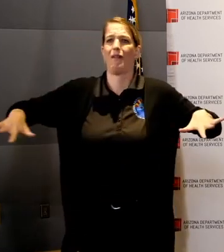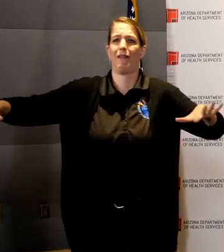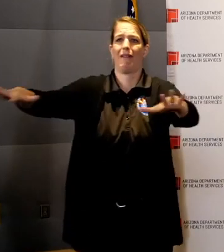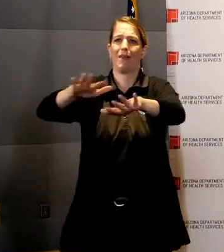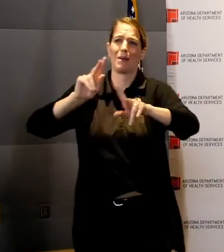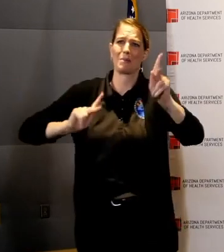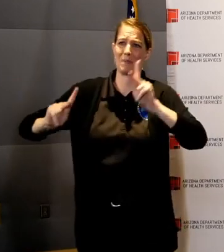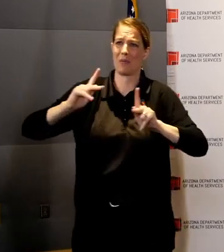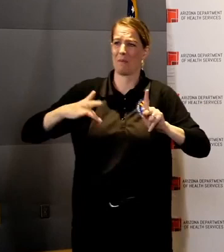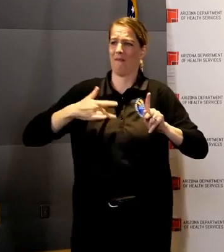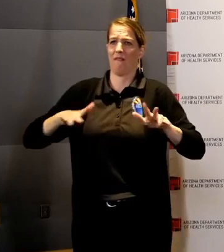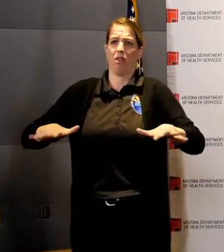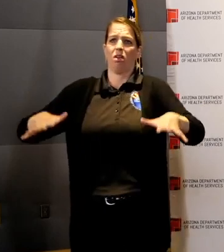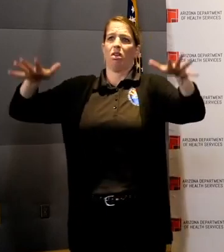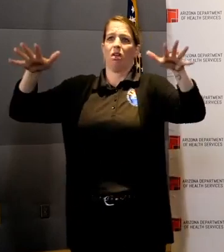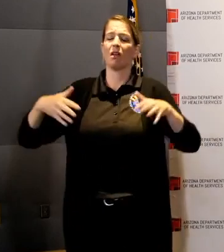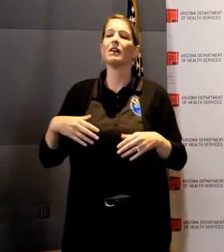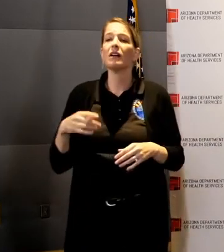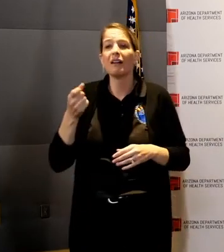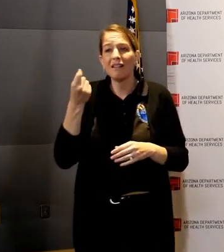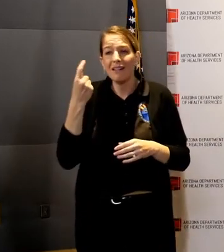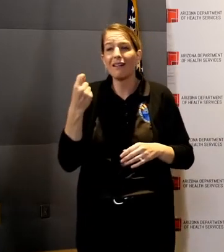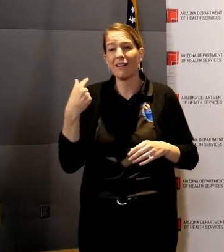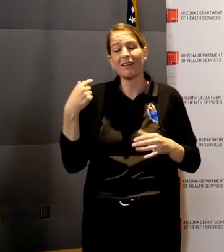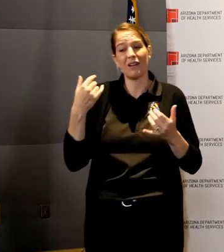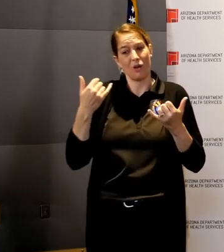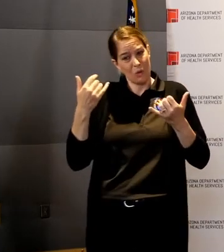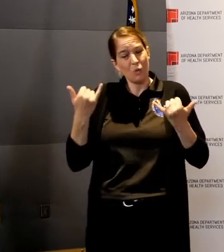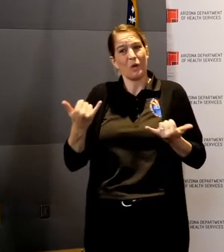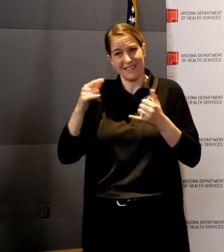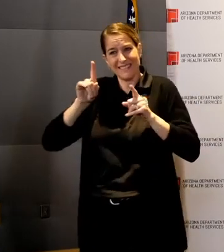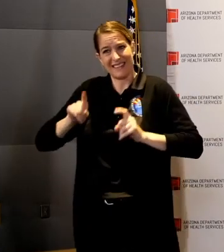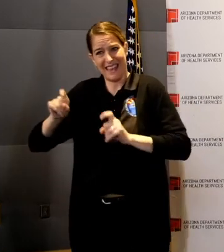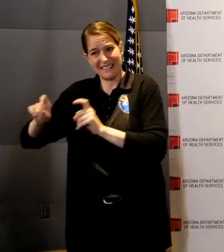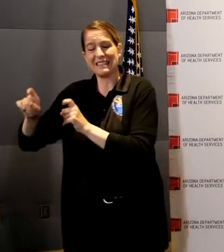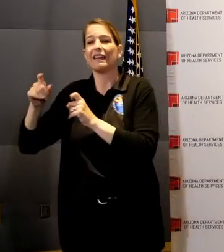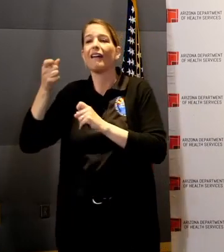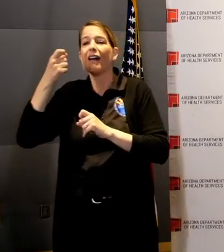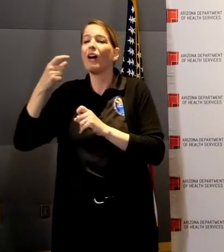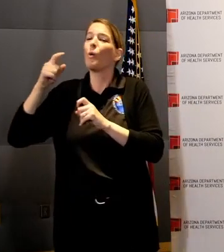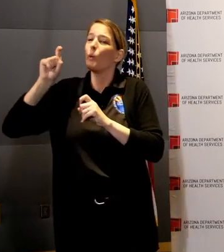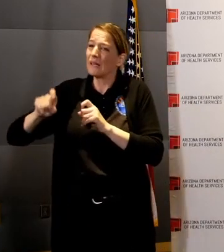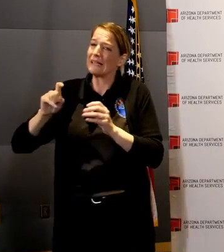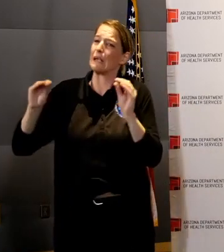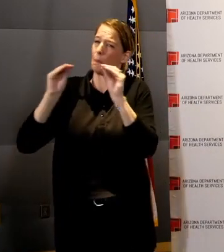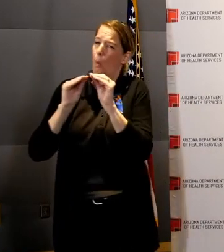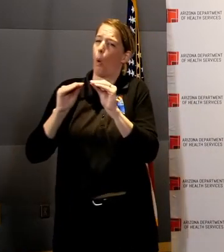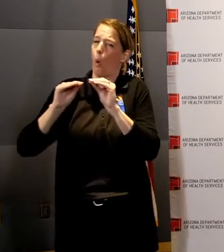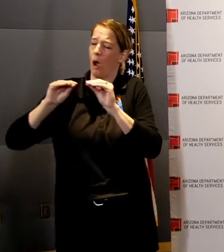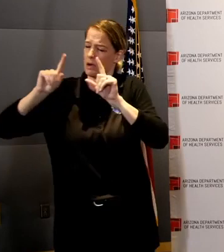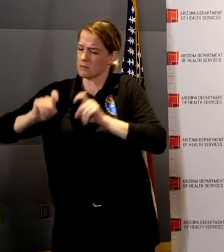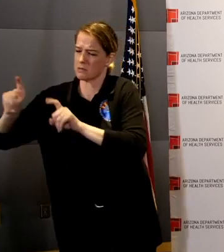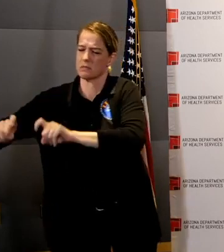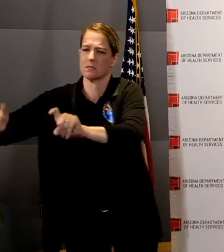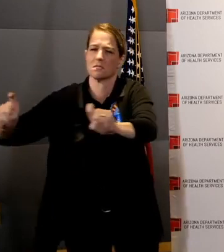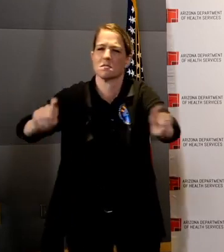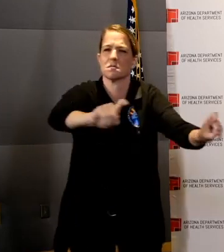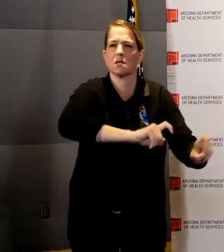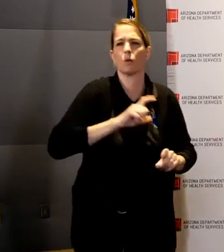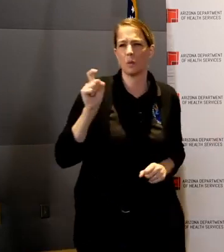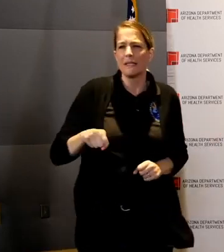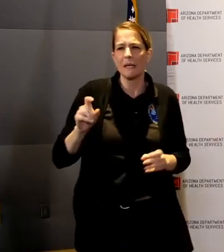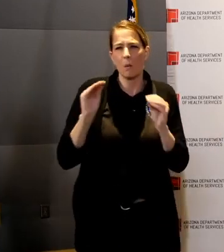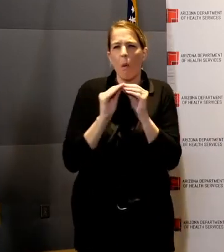There is testing going on. We need additional testing going on. And I am following